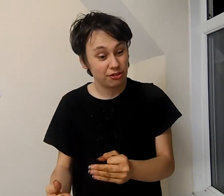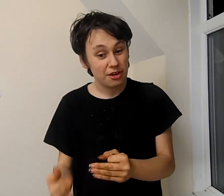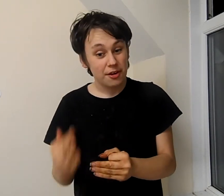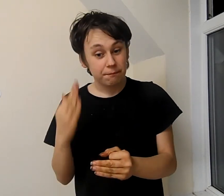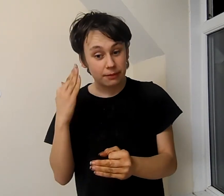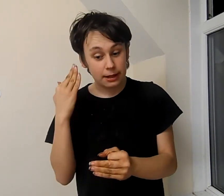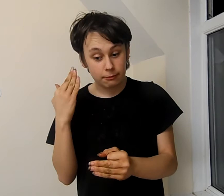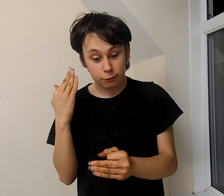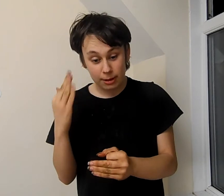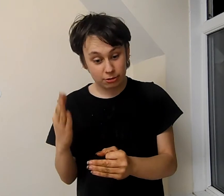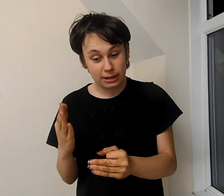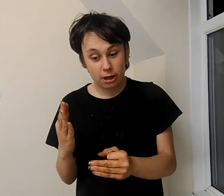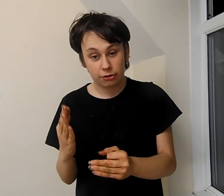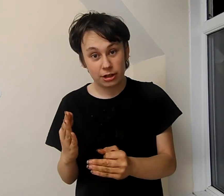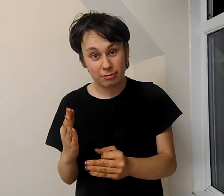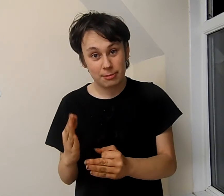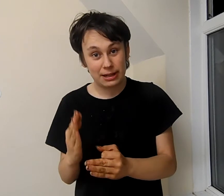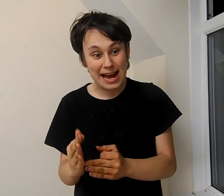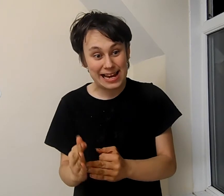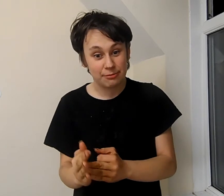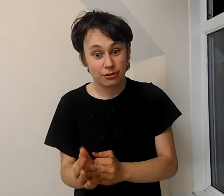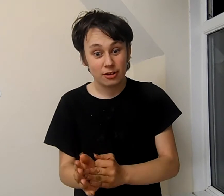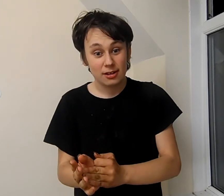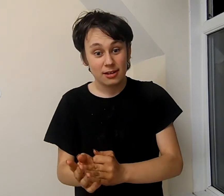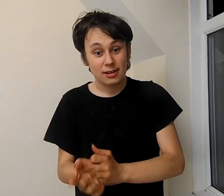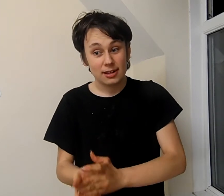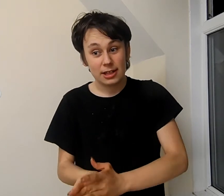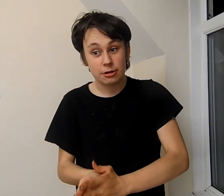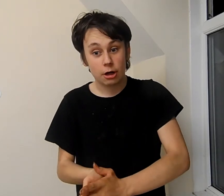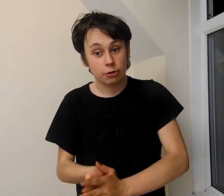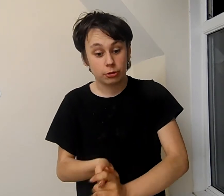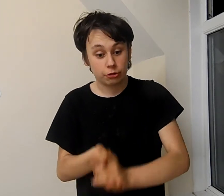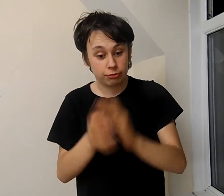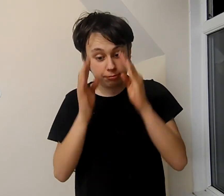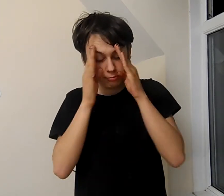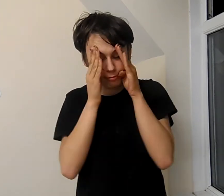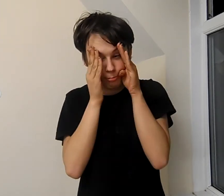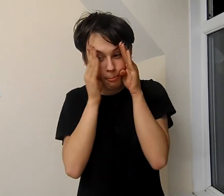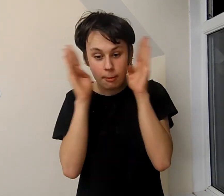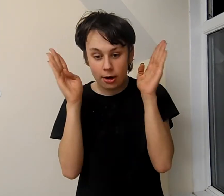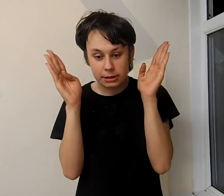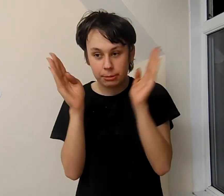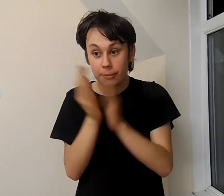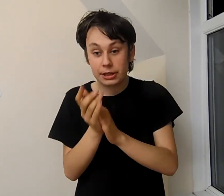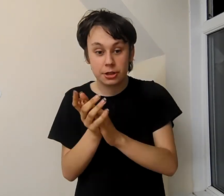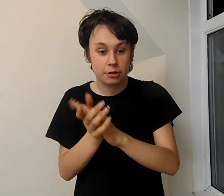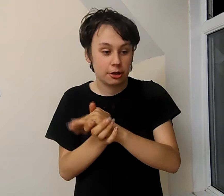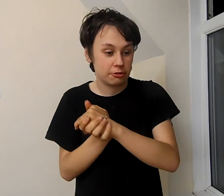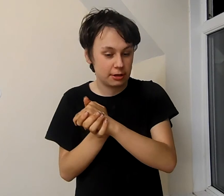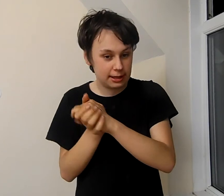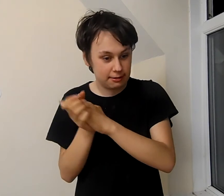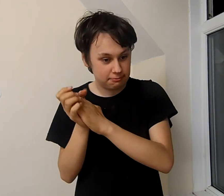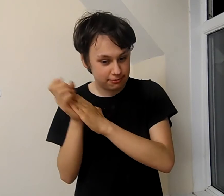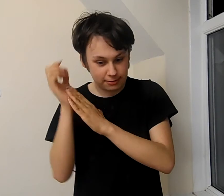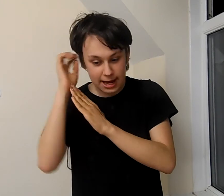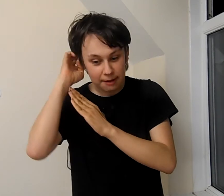especially the cast in creepy caves you guys were just mind blowing you guys yeah